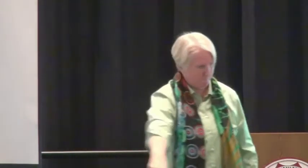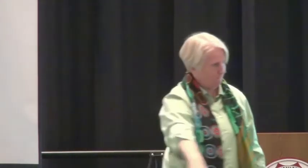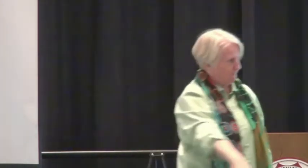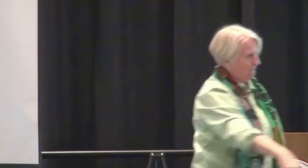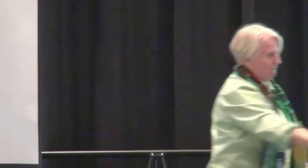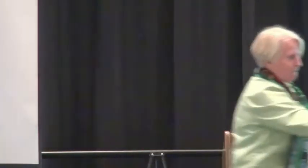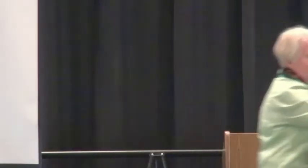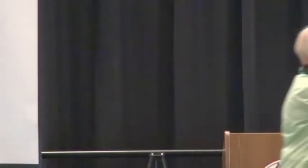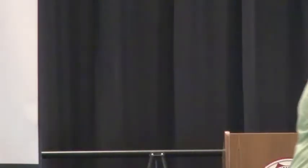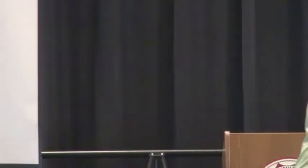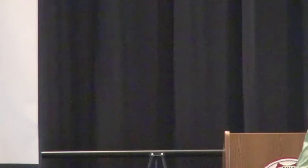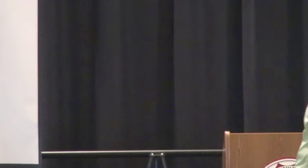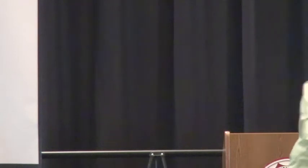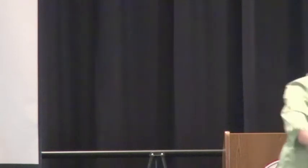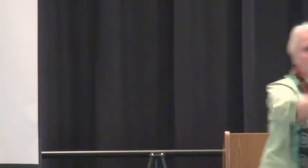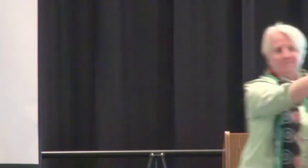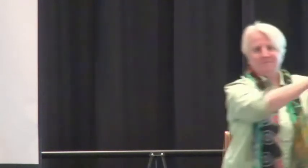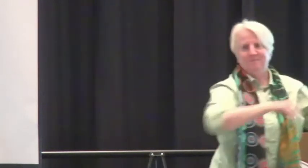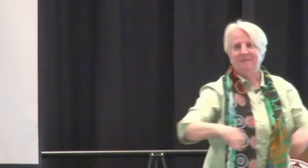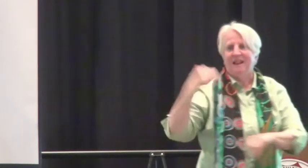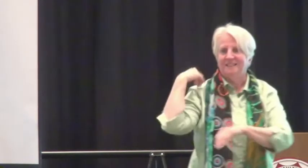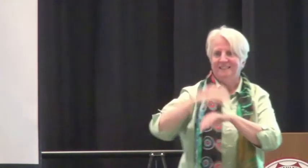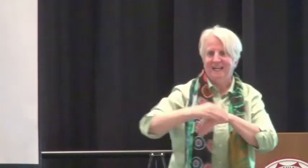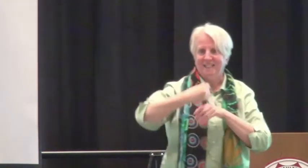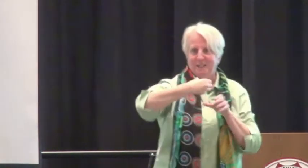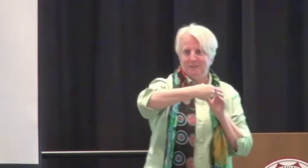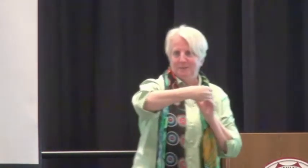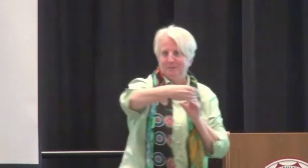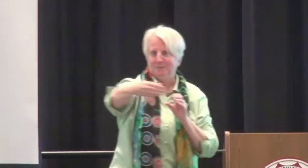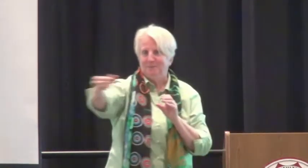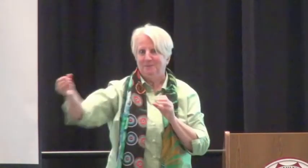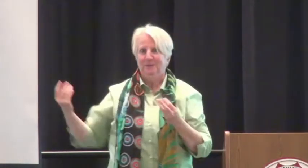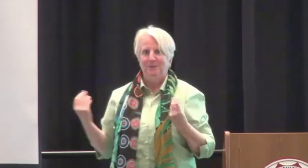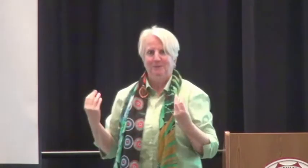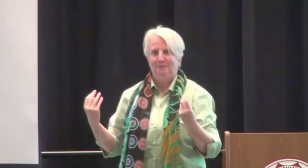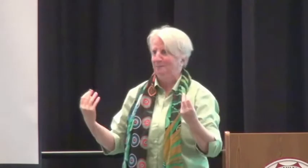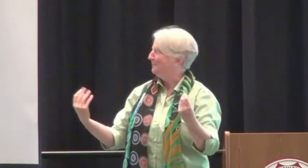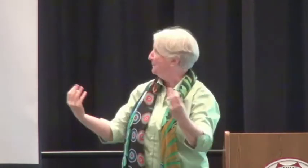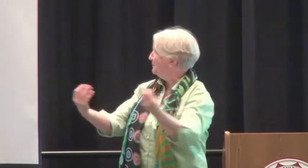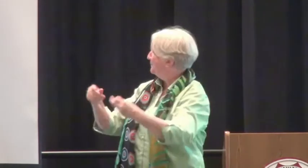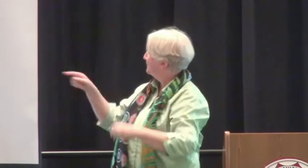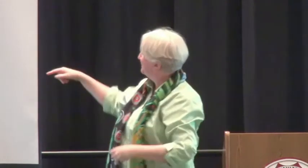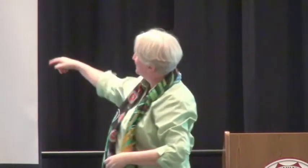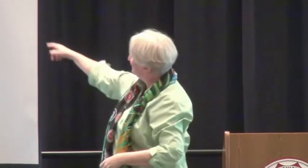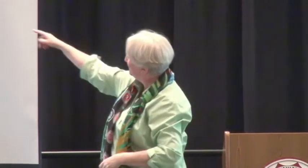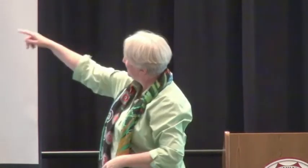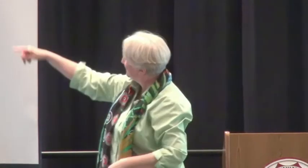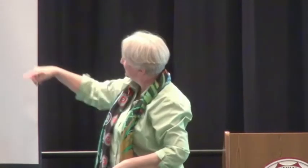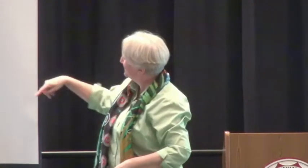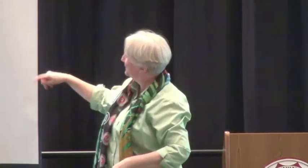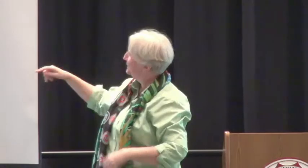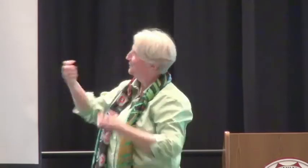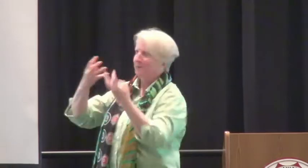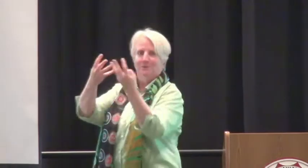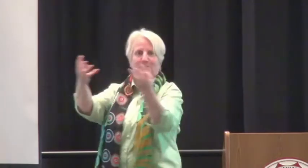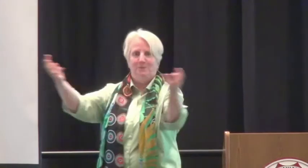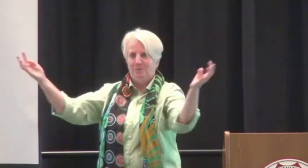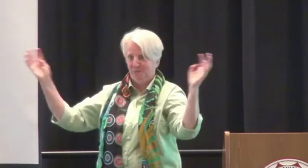You can see the luminaries up on stage here. We had those at the park also last night. And they would be meeting us at our candlelight.